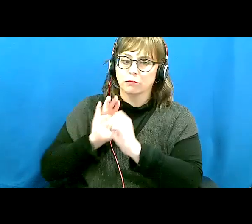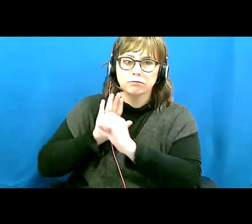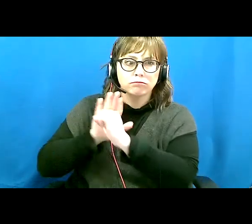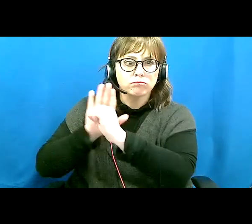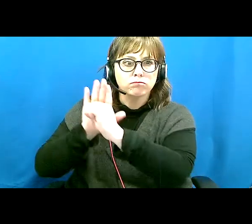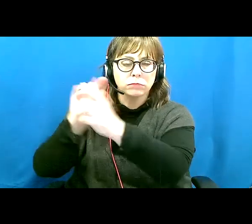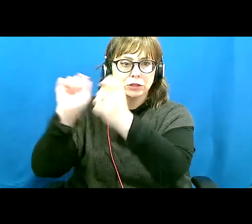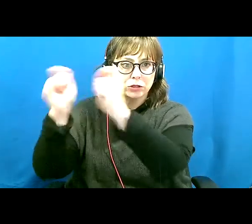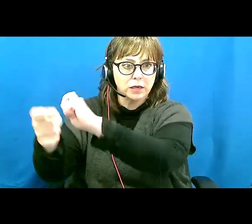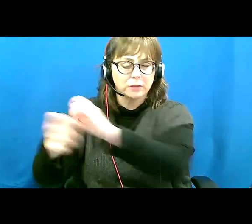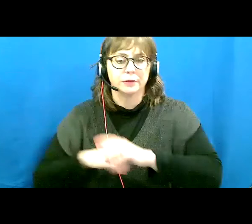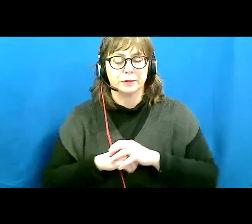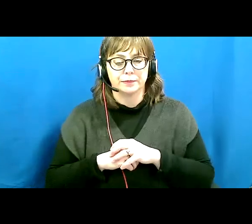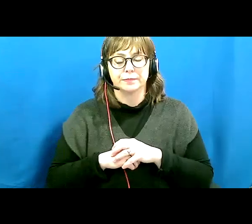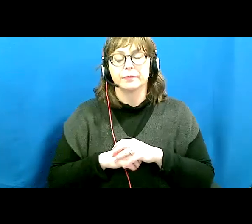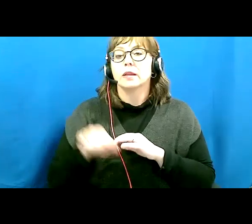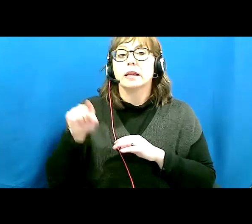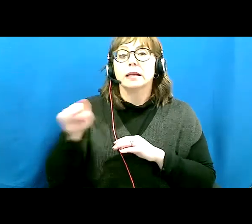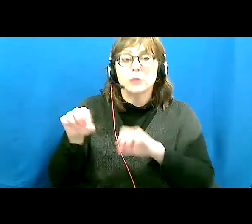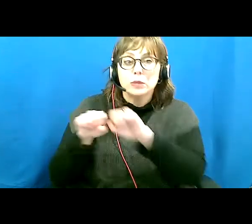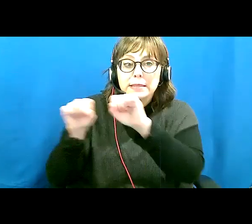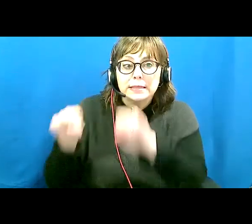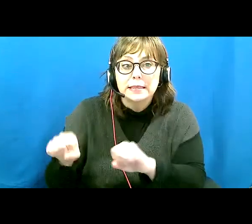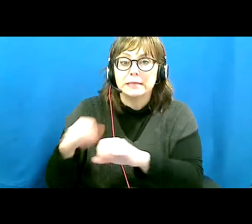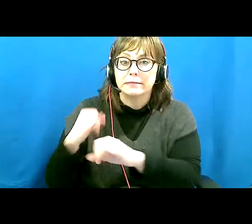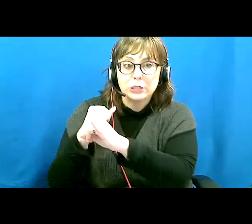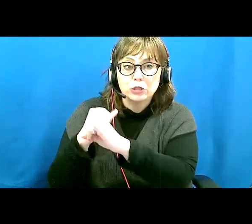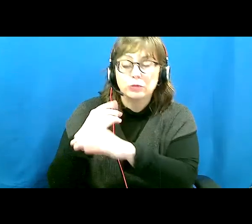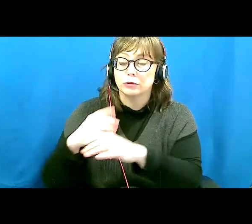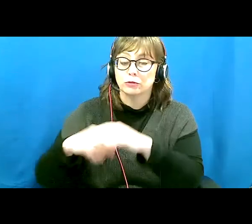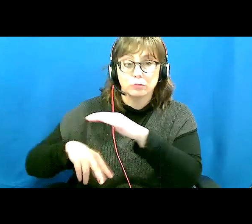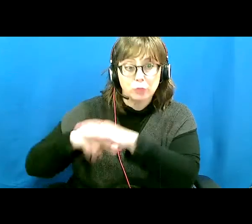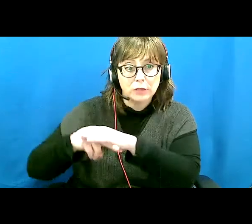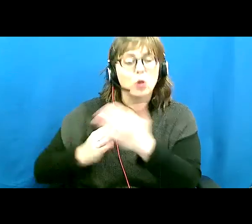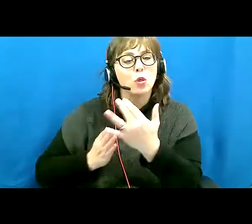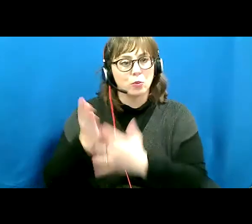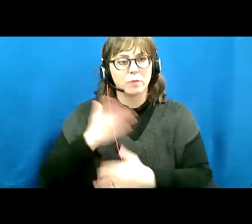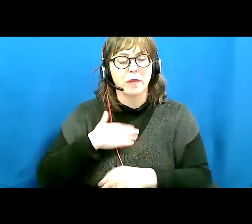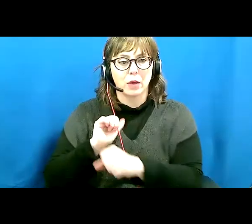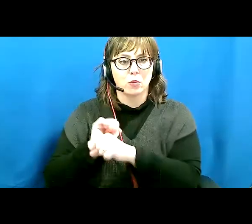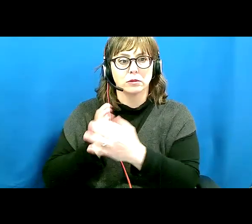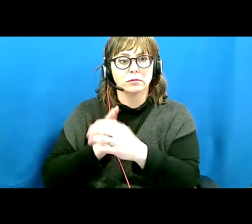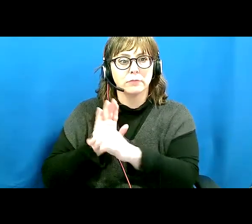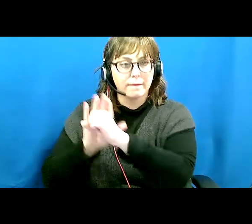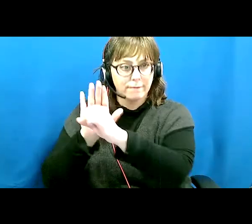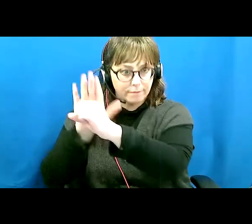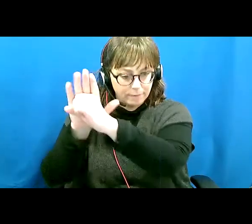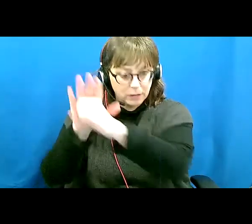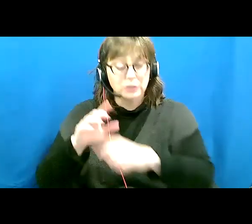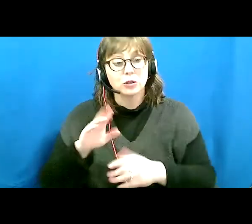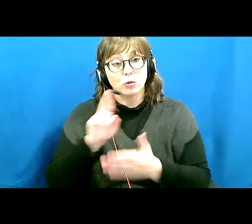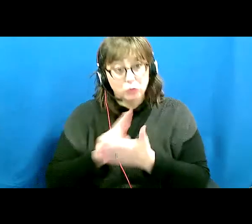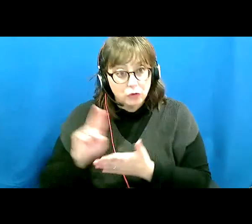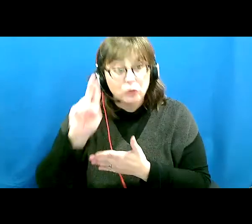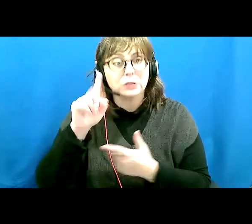can think to fight against institutional prejudice is through advocacy. When I set out for university and into my working career after